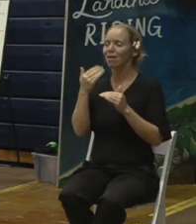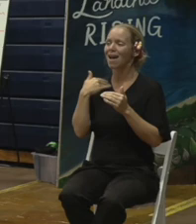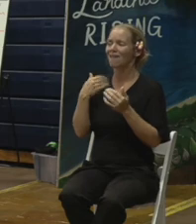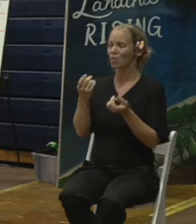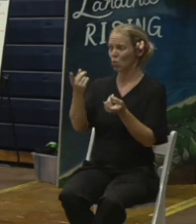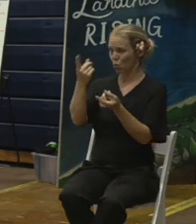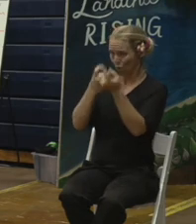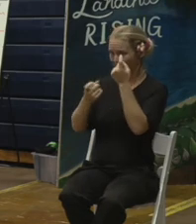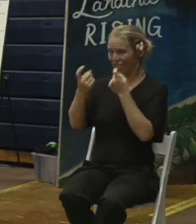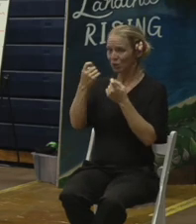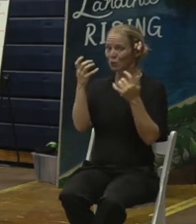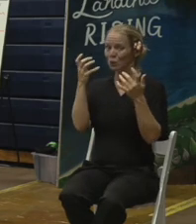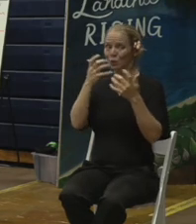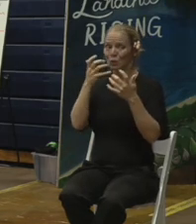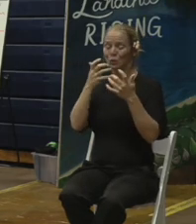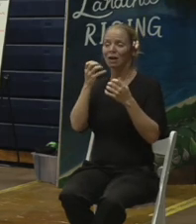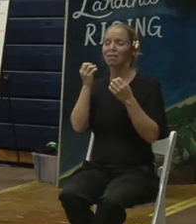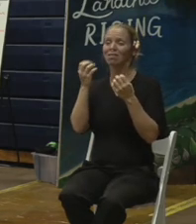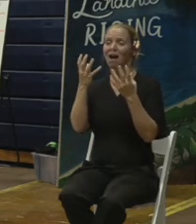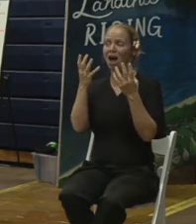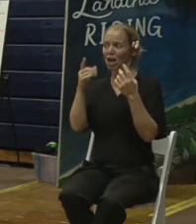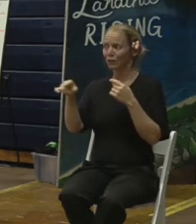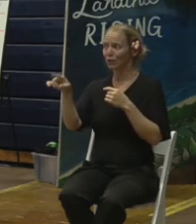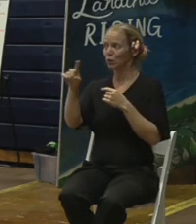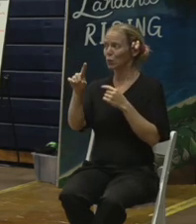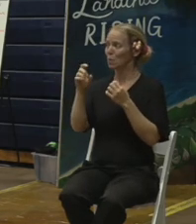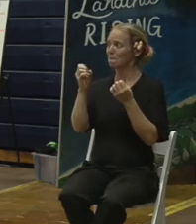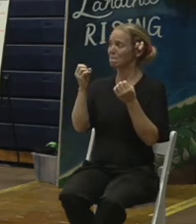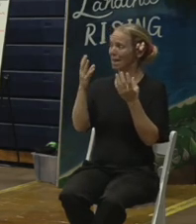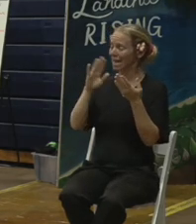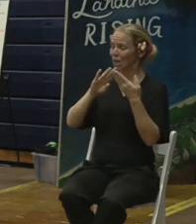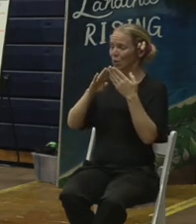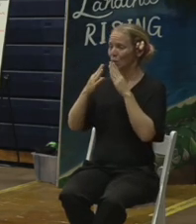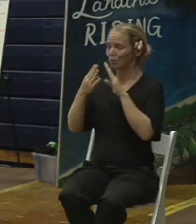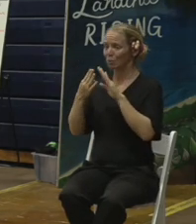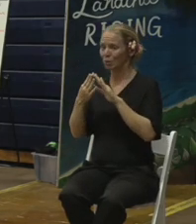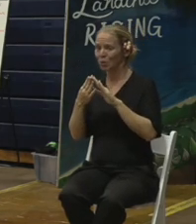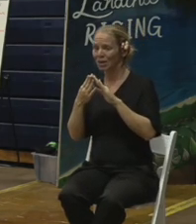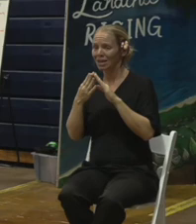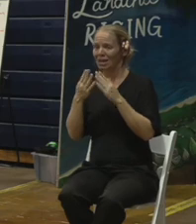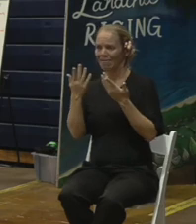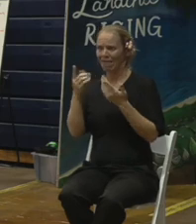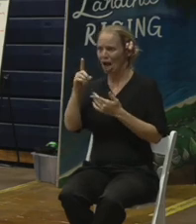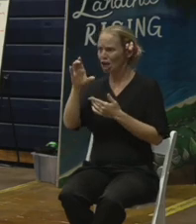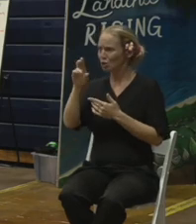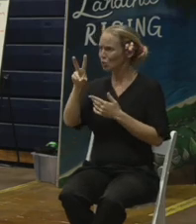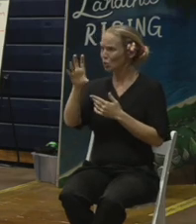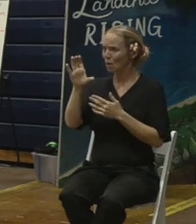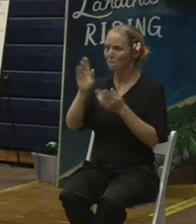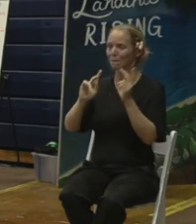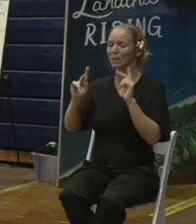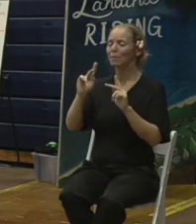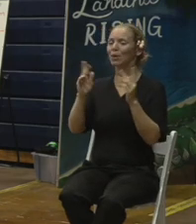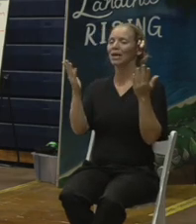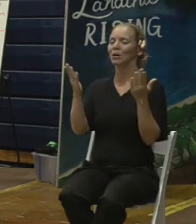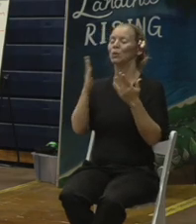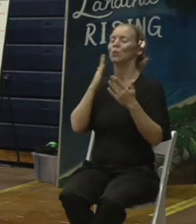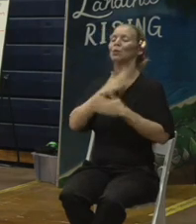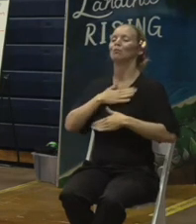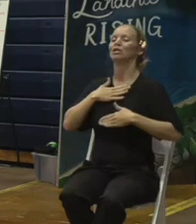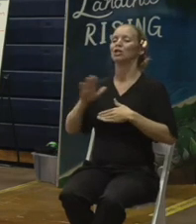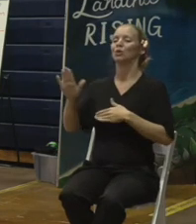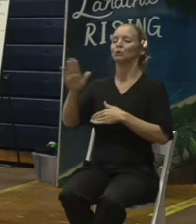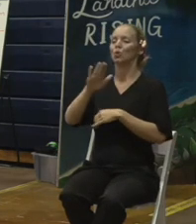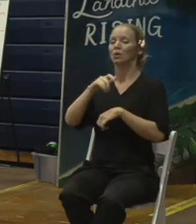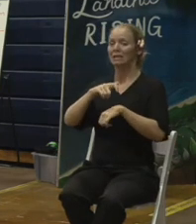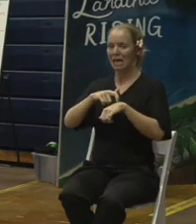of you. We realize, wow, this is an amazing turnout, just hundreds of you. And we appreciate your time. We've received a number